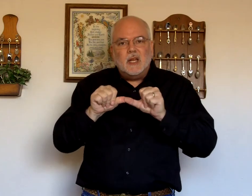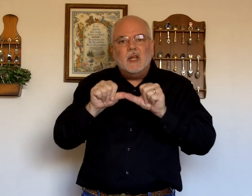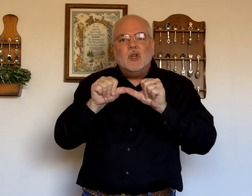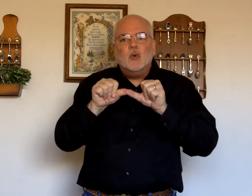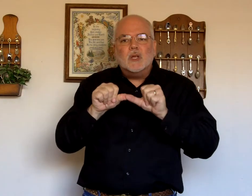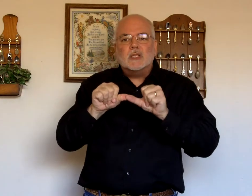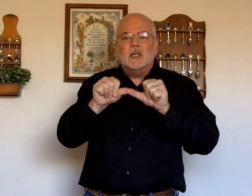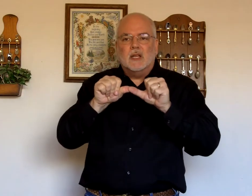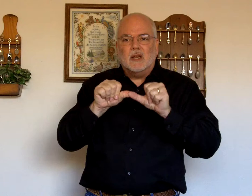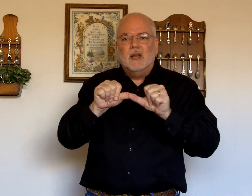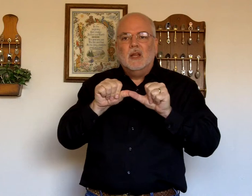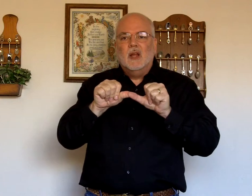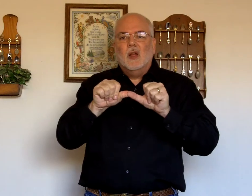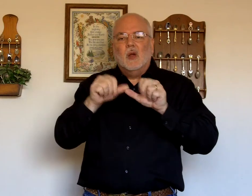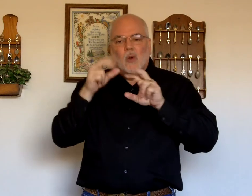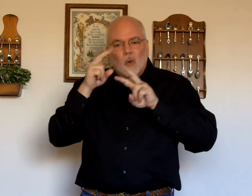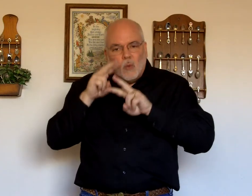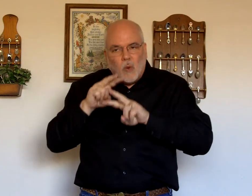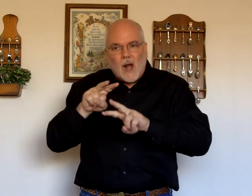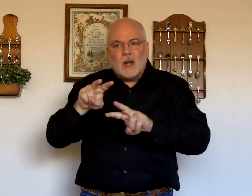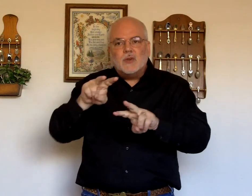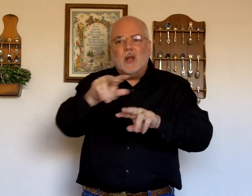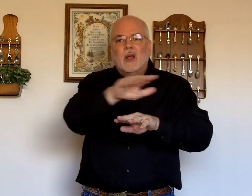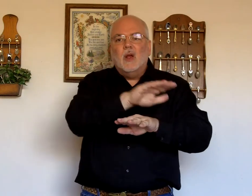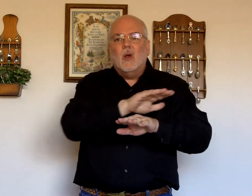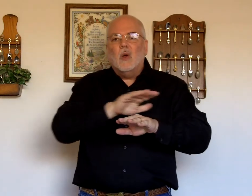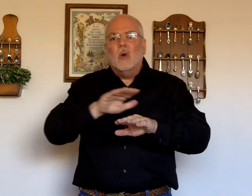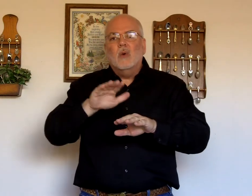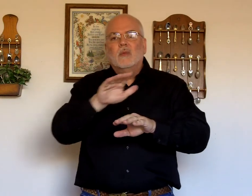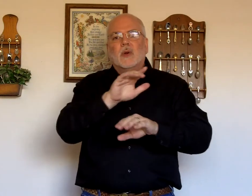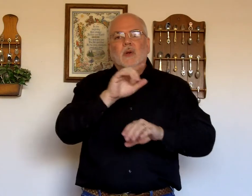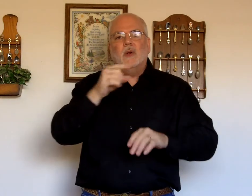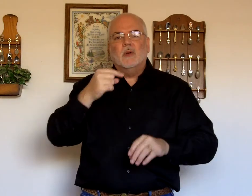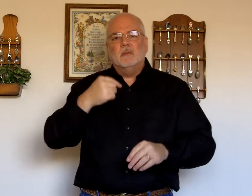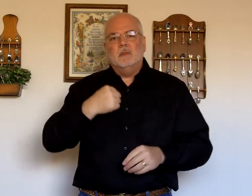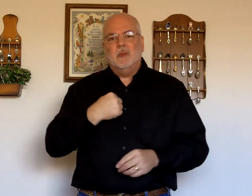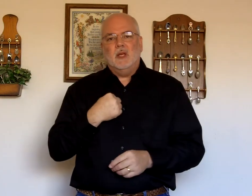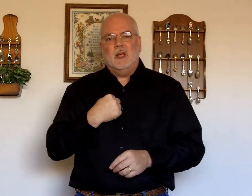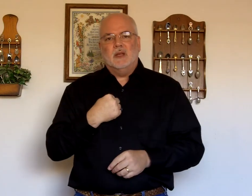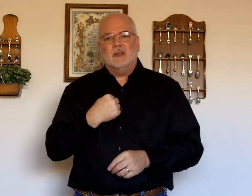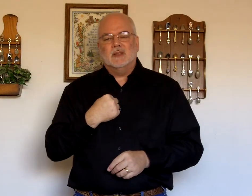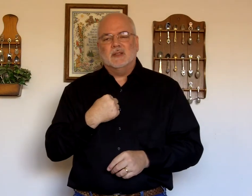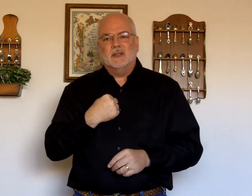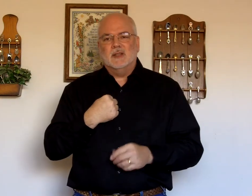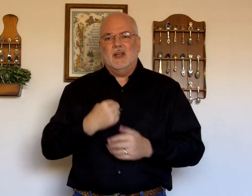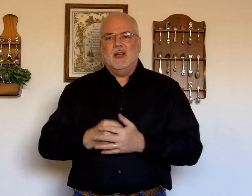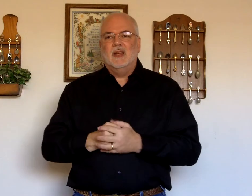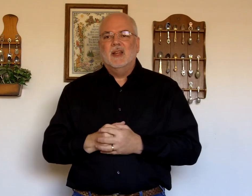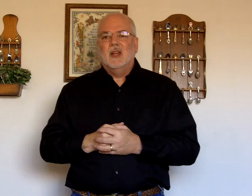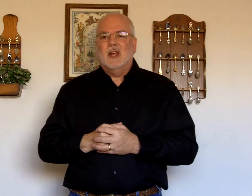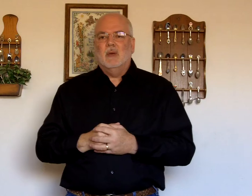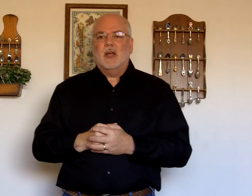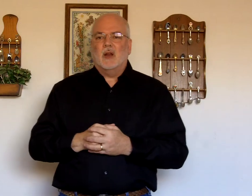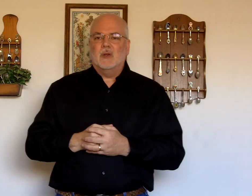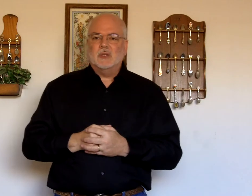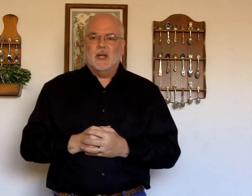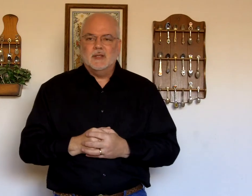Continuously. Watching. Over. Me. Okay. And we got all those signs.